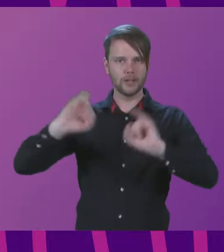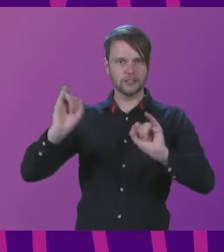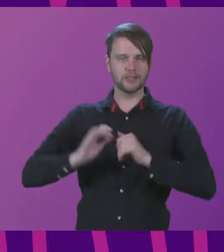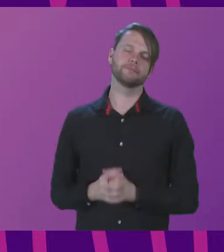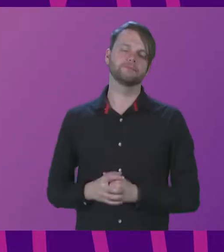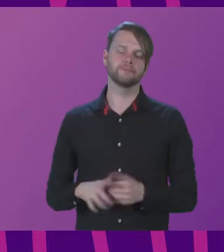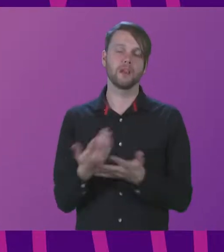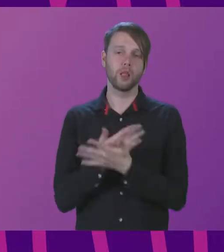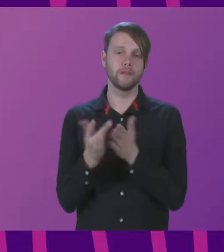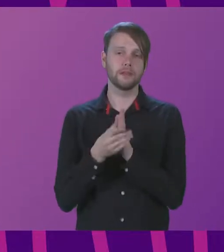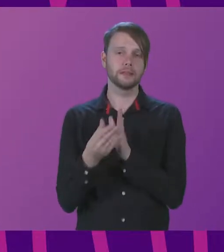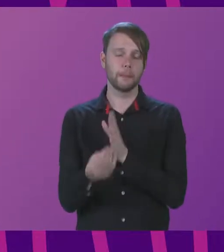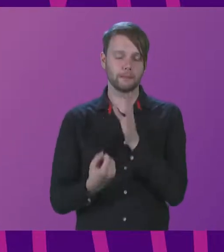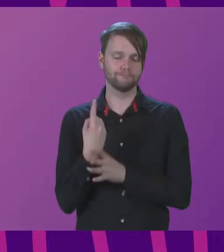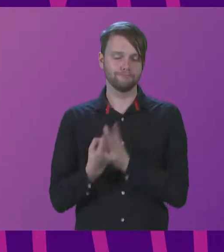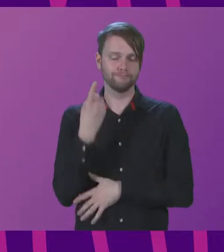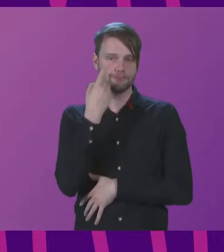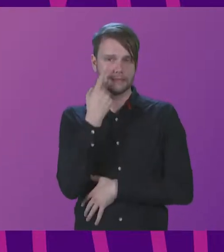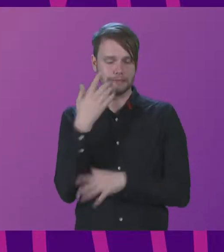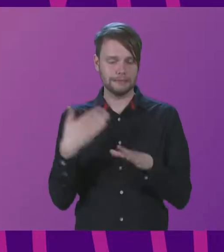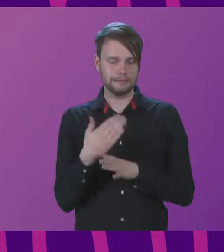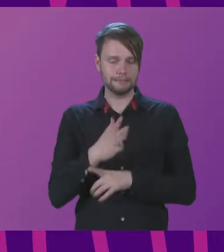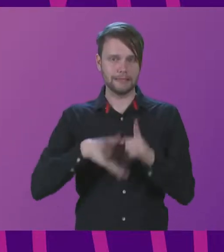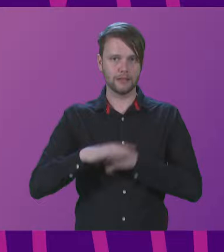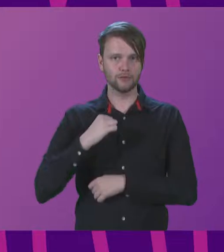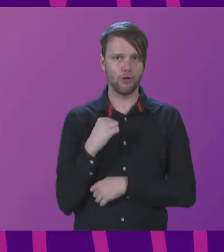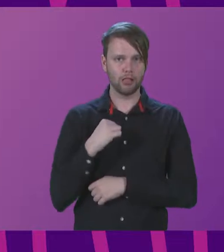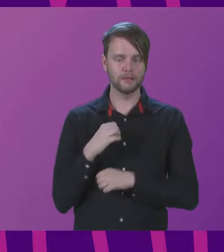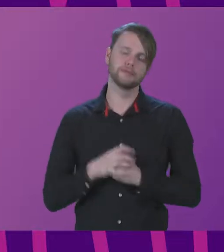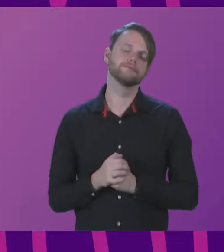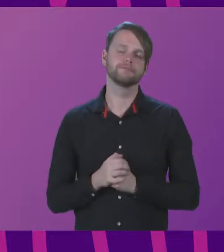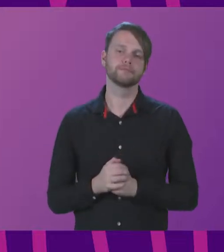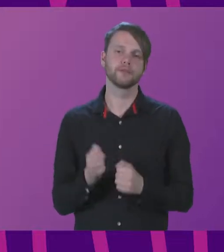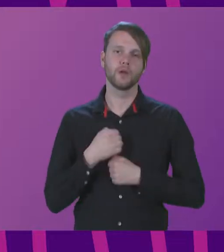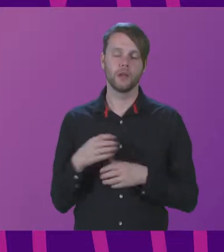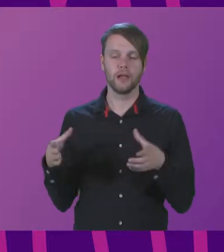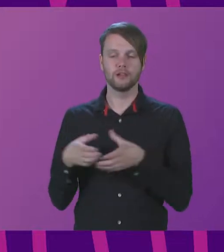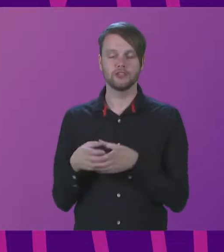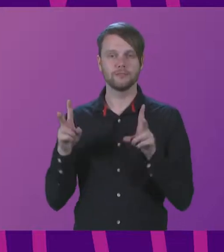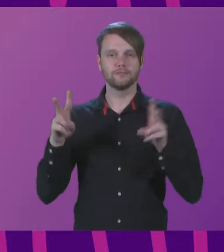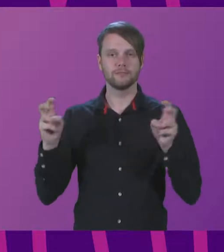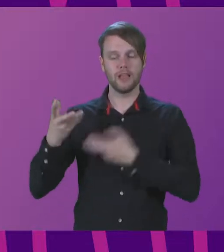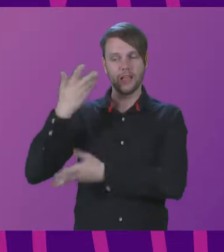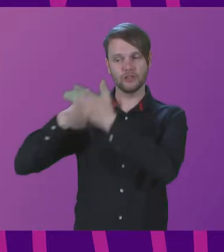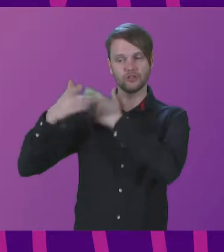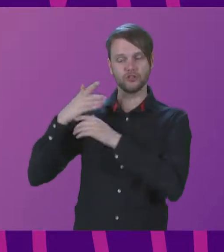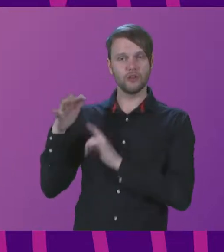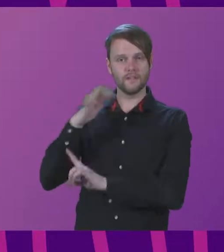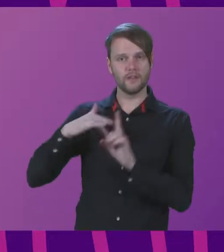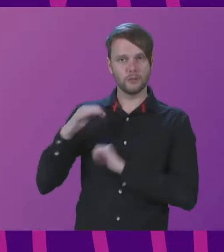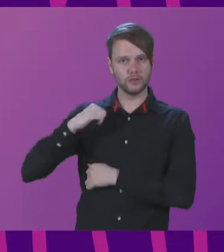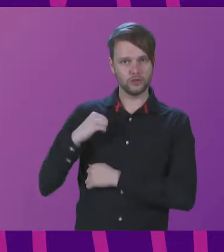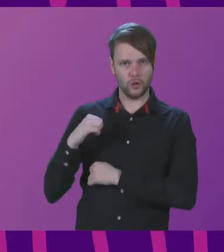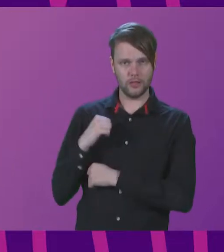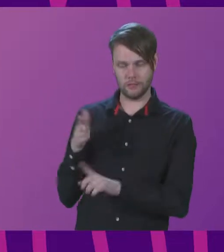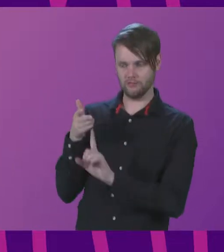examples of this work already taking place in Scotland. Our agency, Historic Environment Scotland, is recognised as a